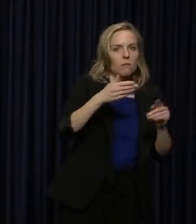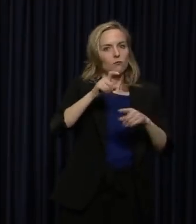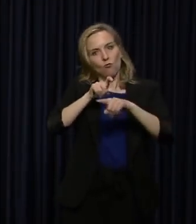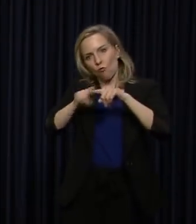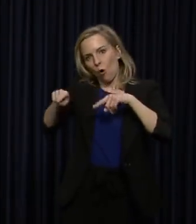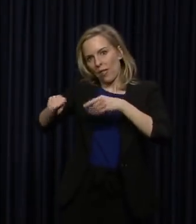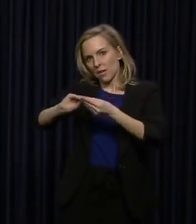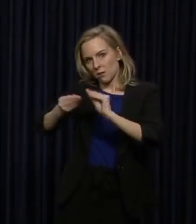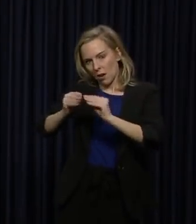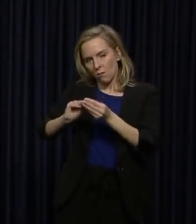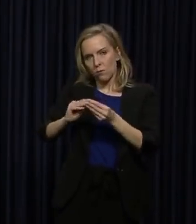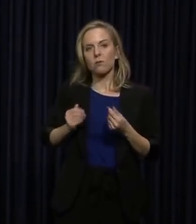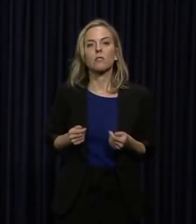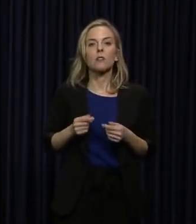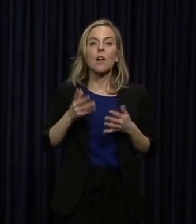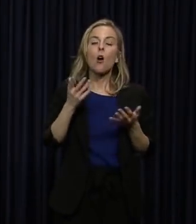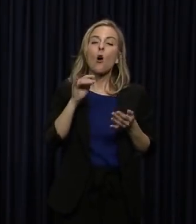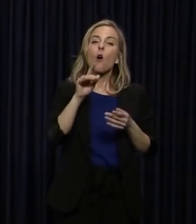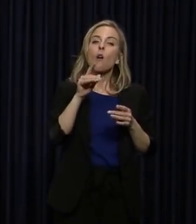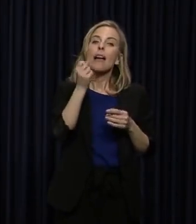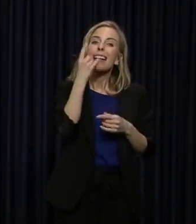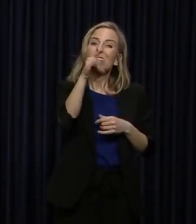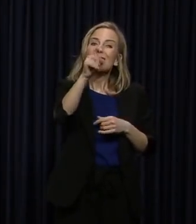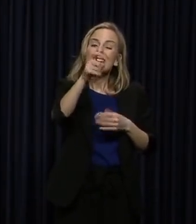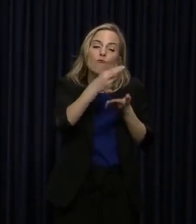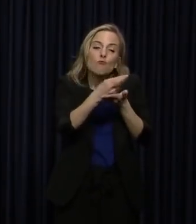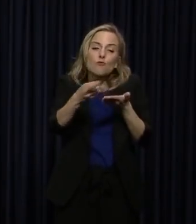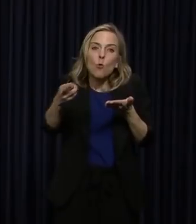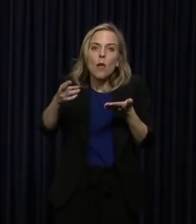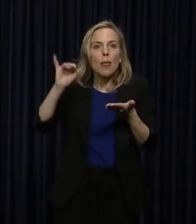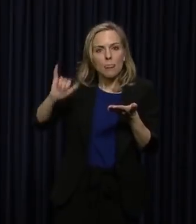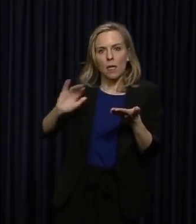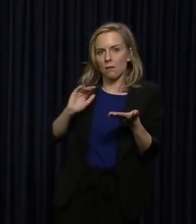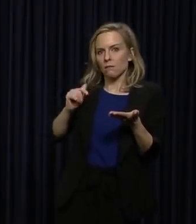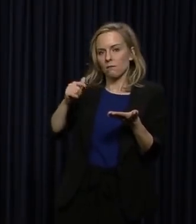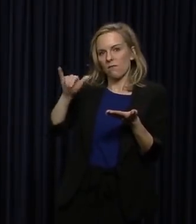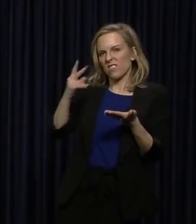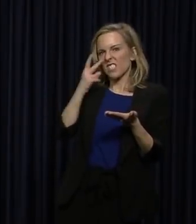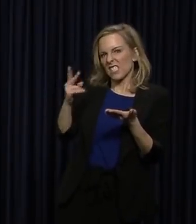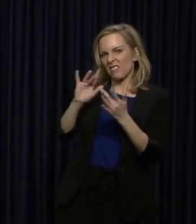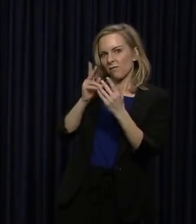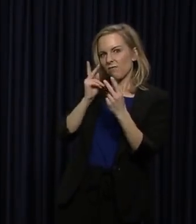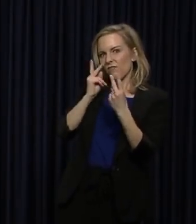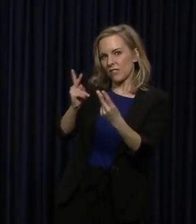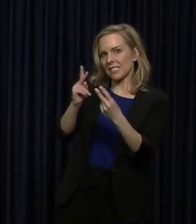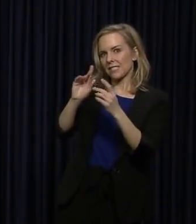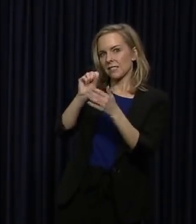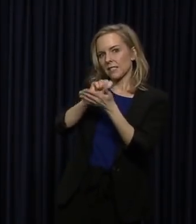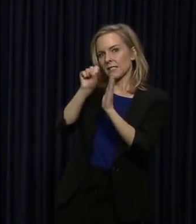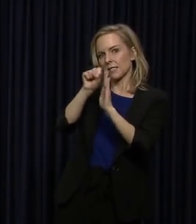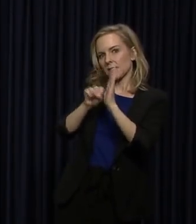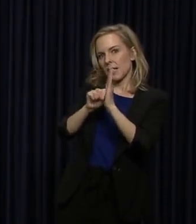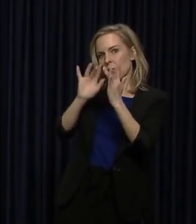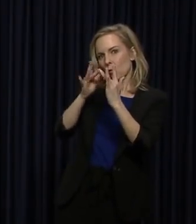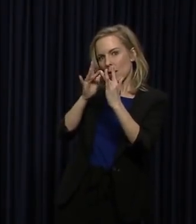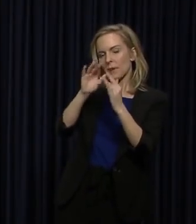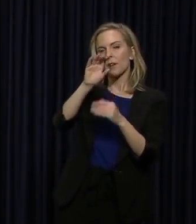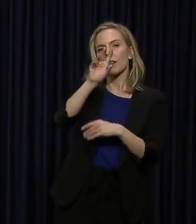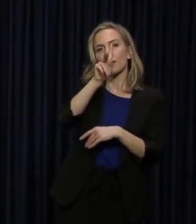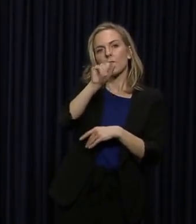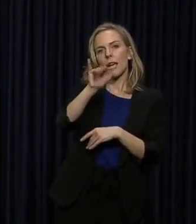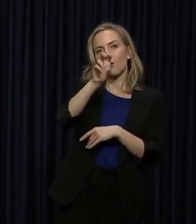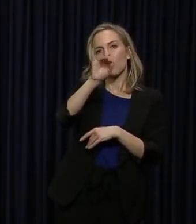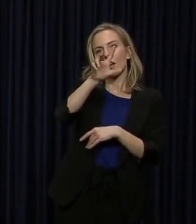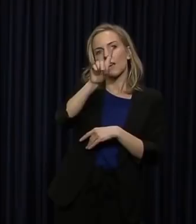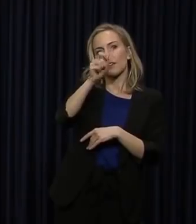main resource for those that want information. That's our state website. If we can put that up, kycovid19